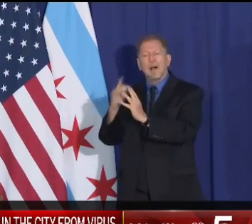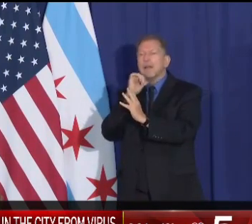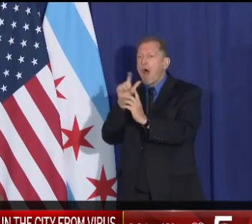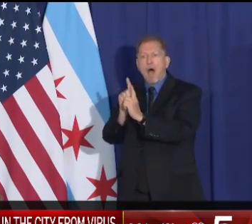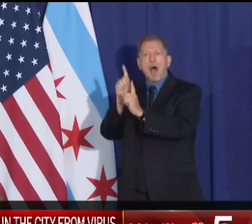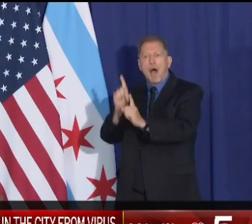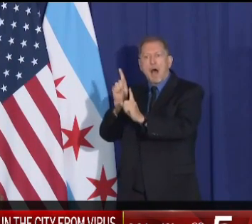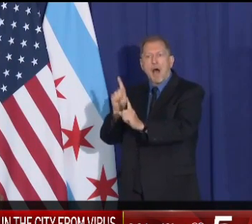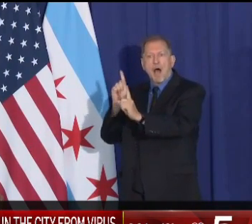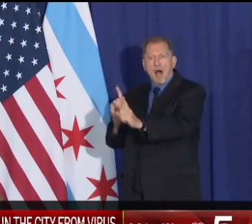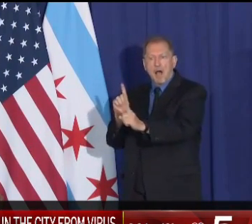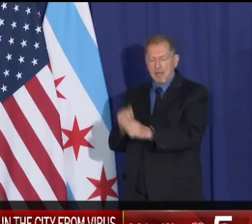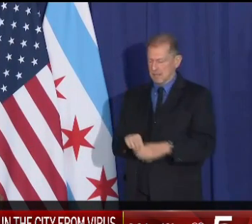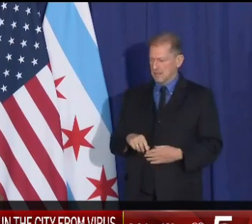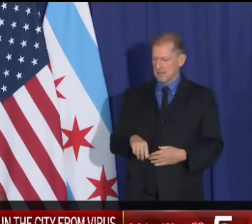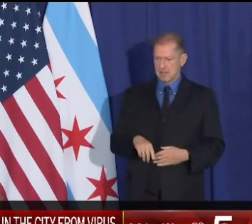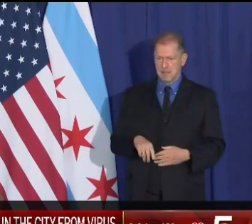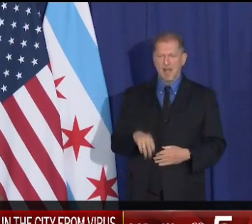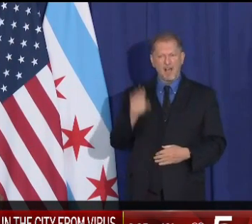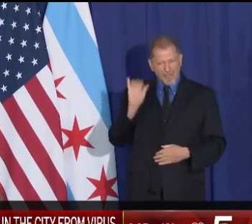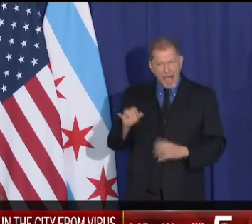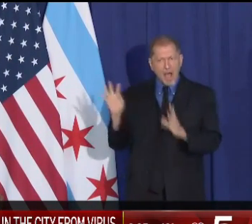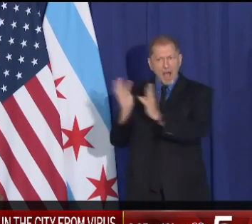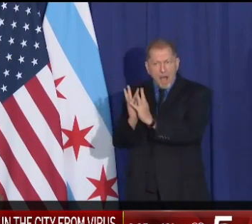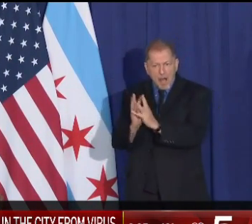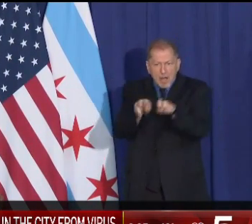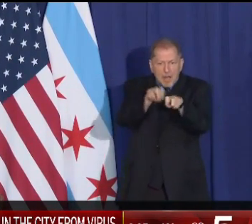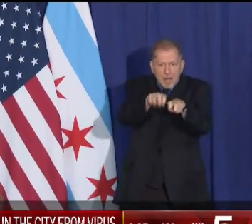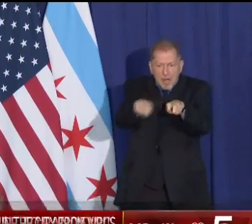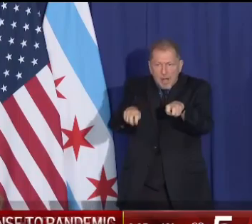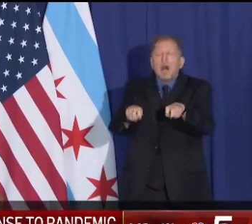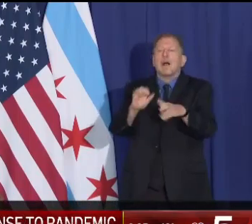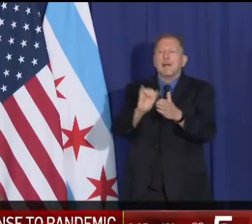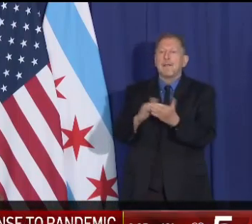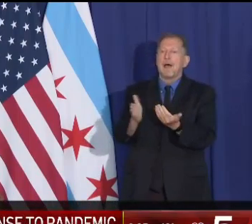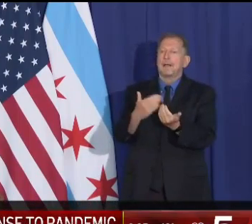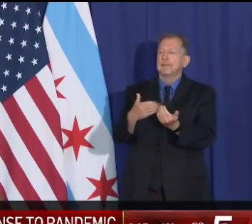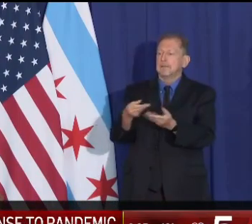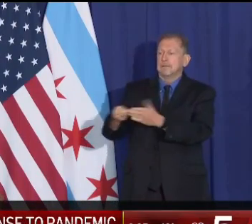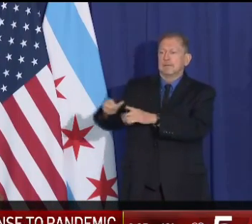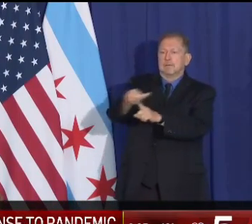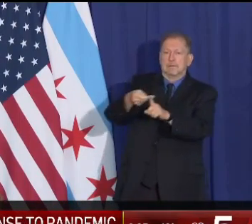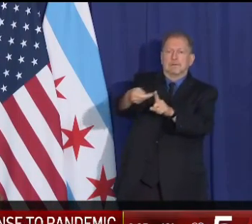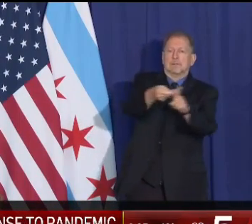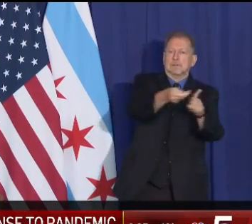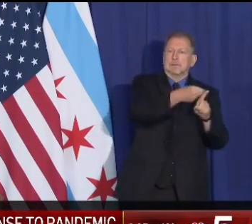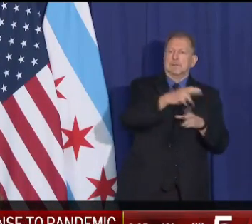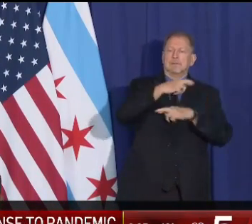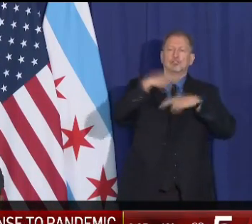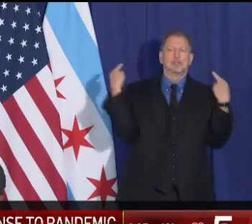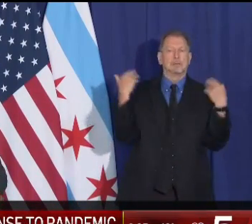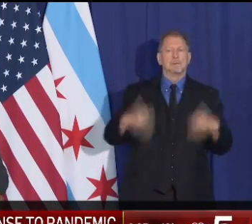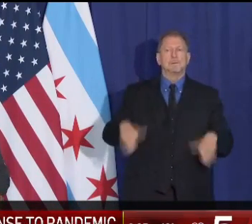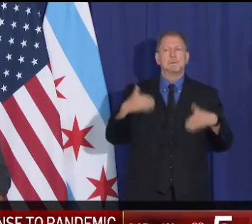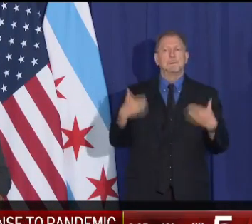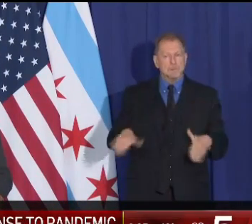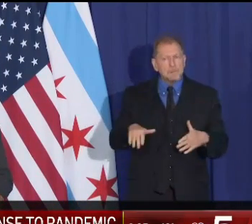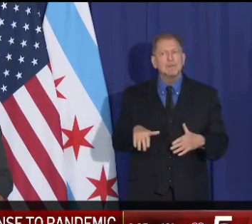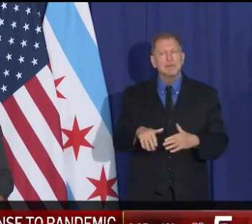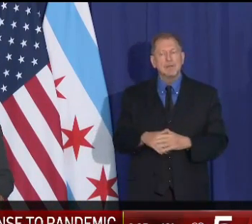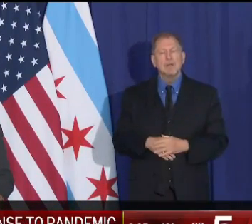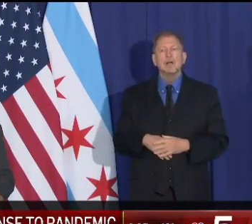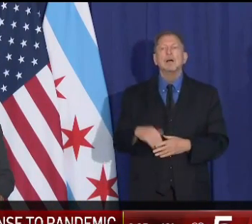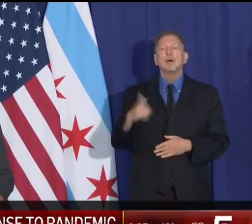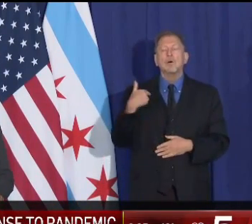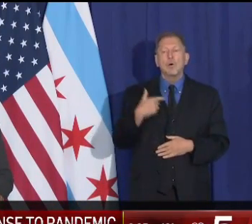themselves, their loved ones, and our city. We also have to not forget that